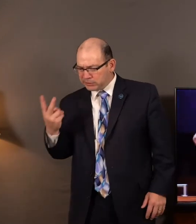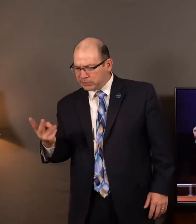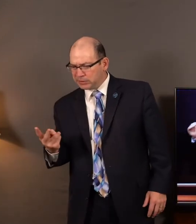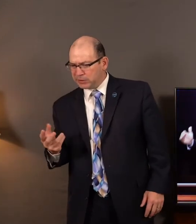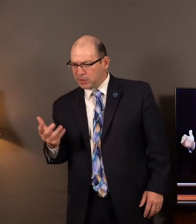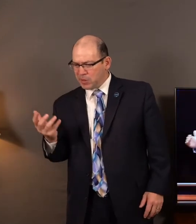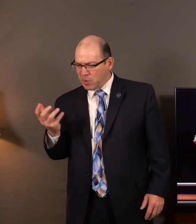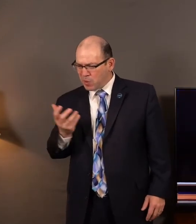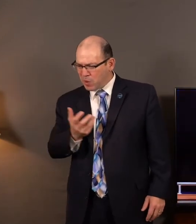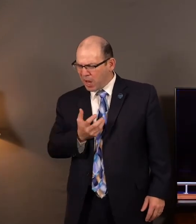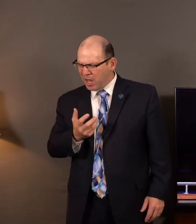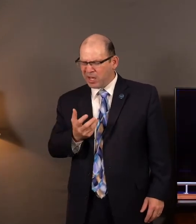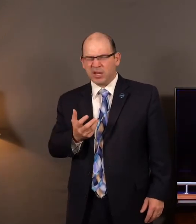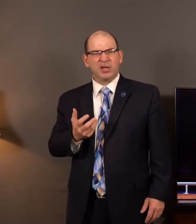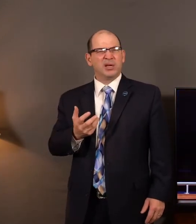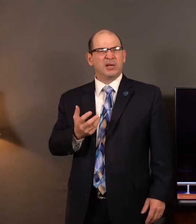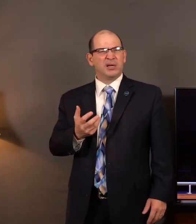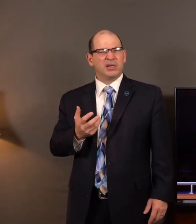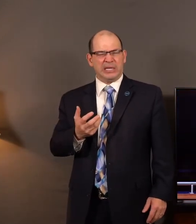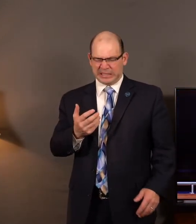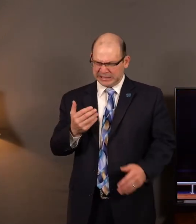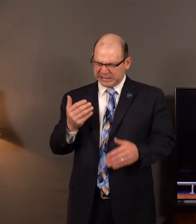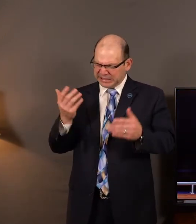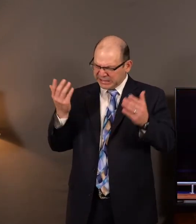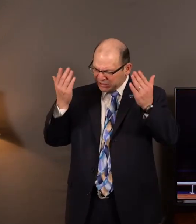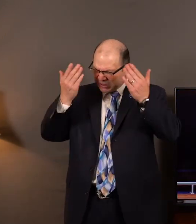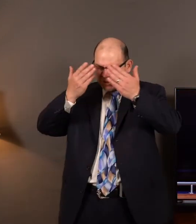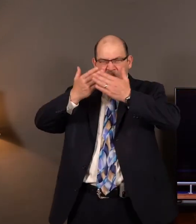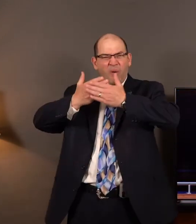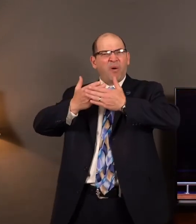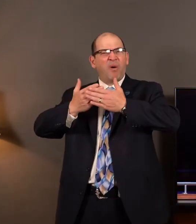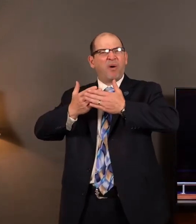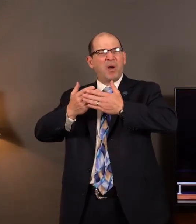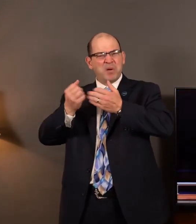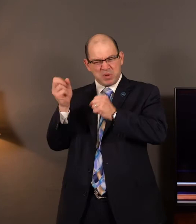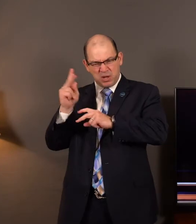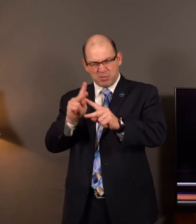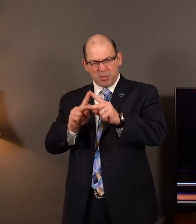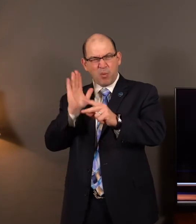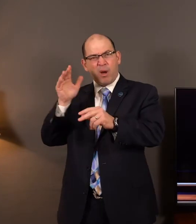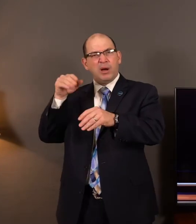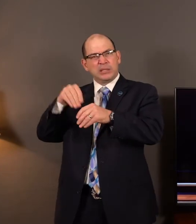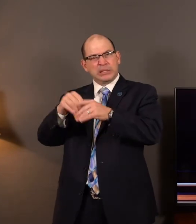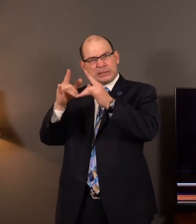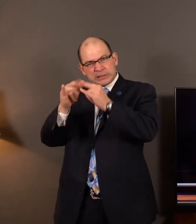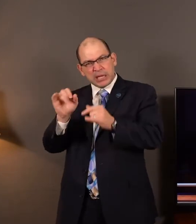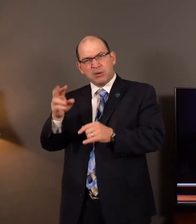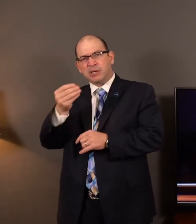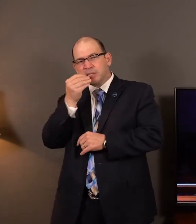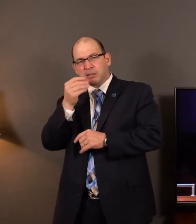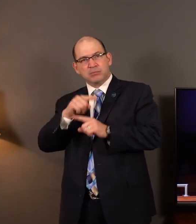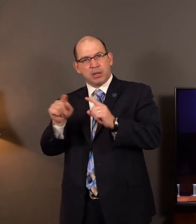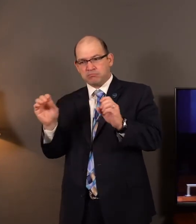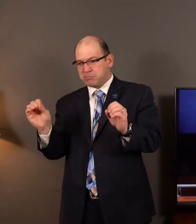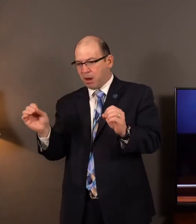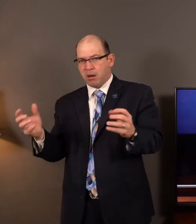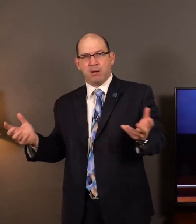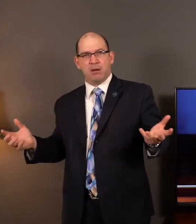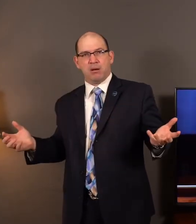dark. It's about nighttime. So many men would be in their tents and maybe eating or resting or whatever. But no doubt they were sure